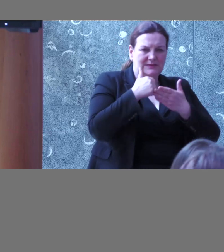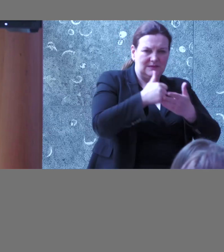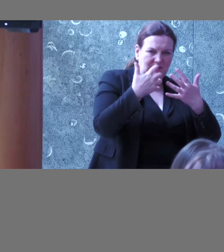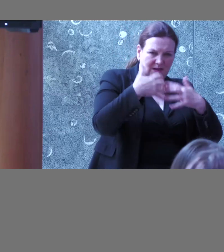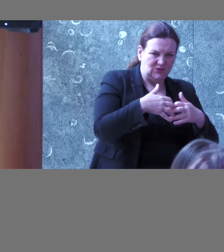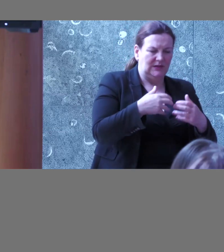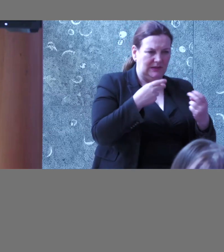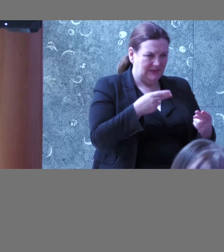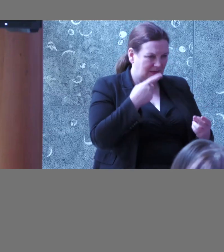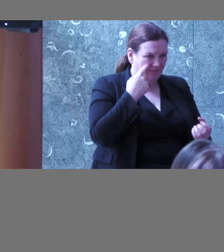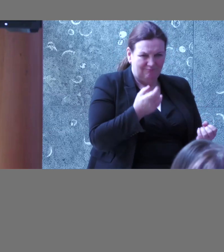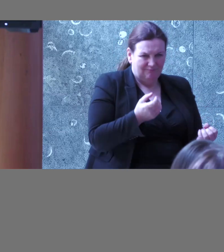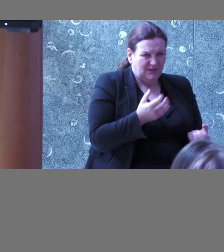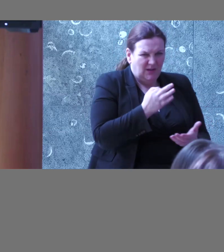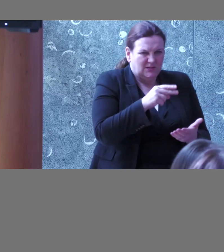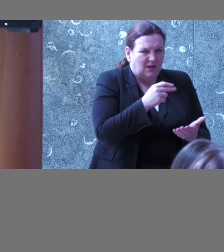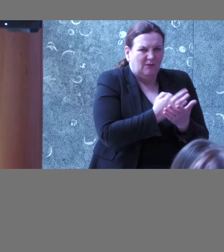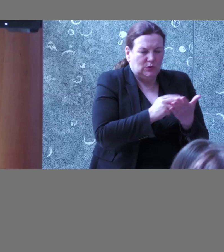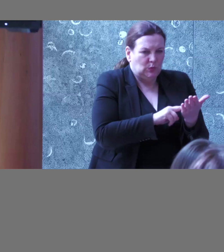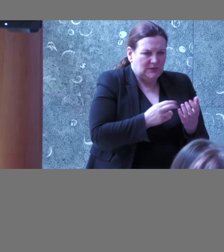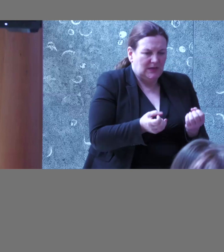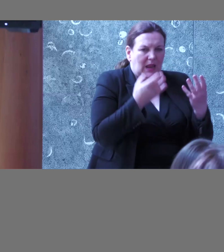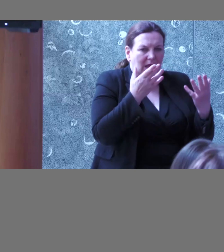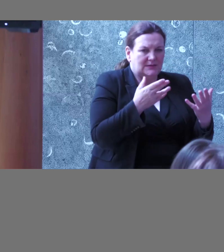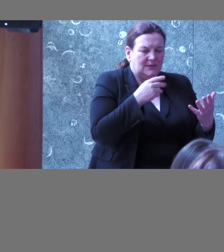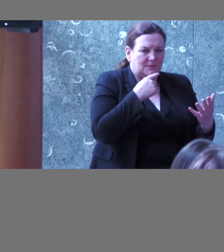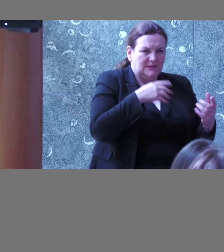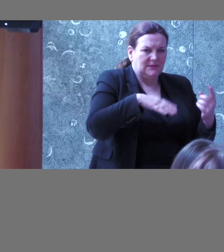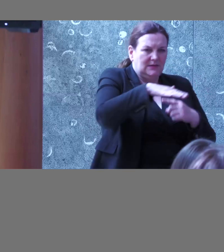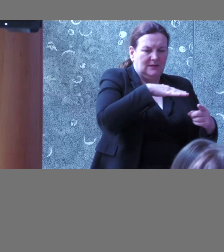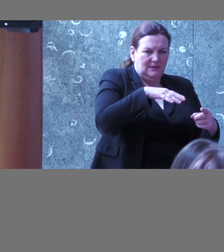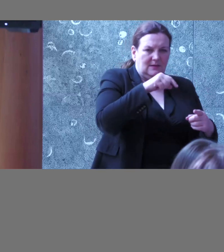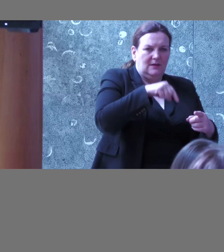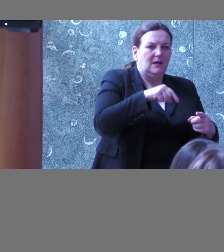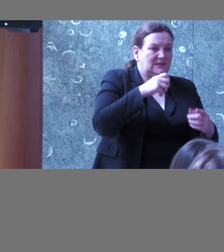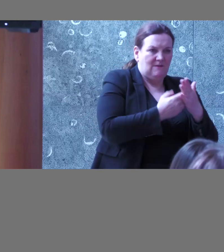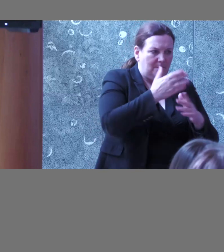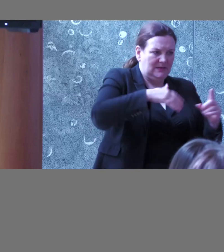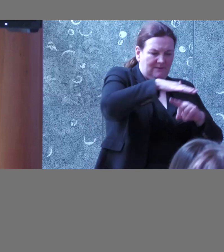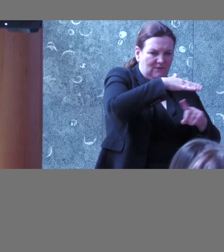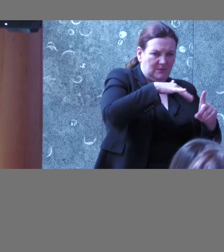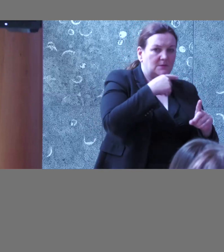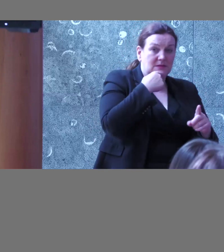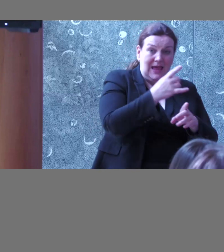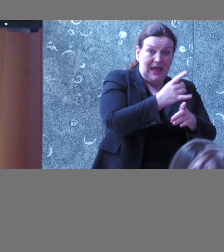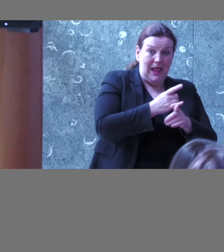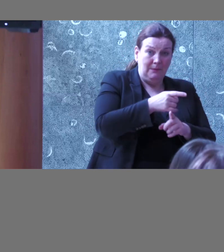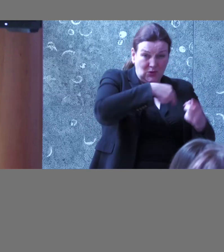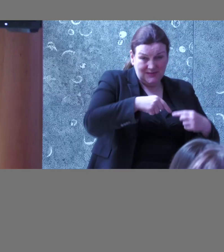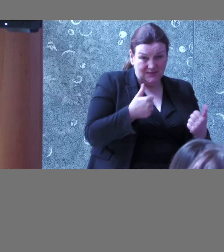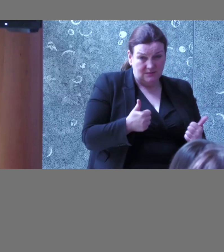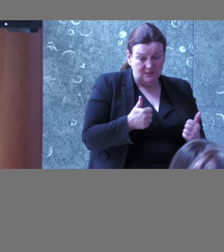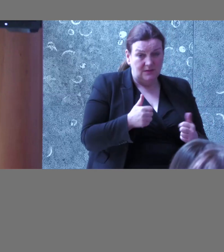carry out those audits within the dev environment and I think that's it's been so helpful to us and it's really helped certainly